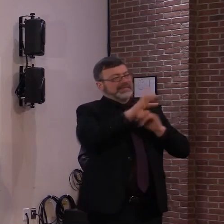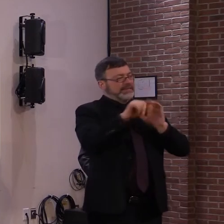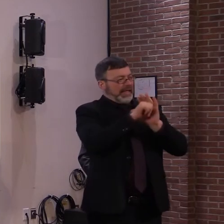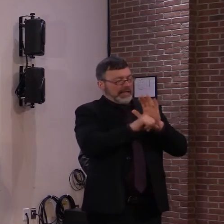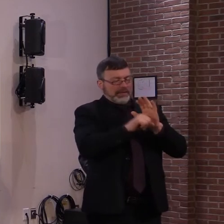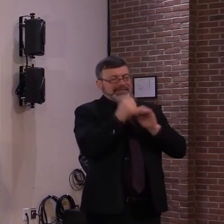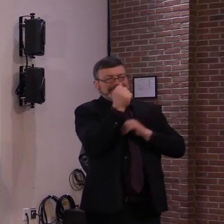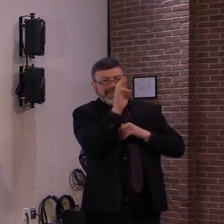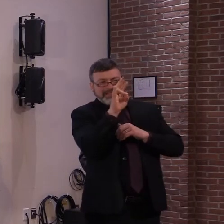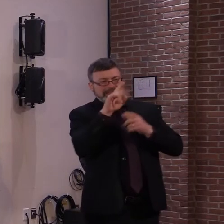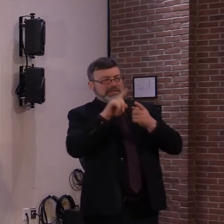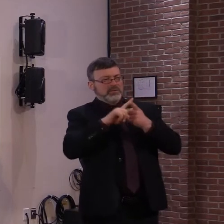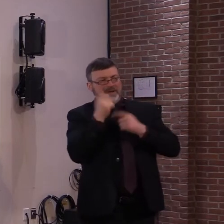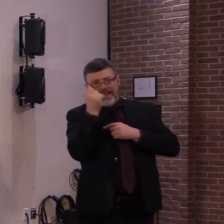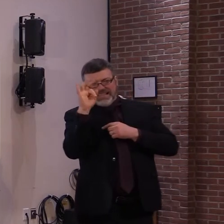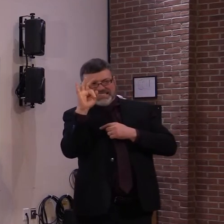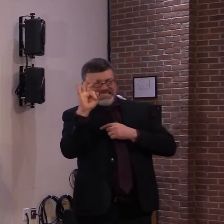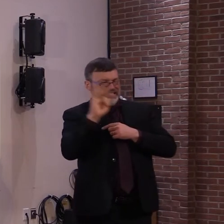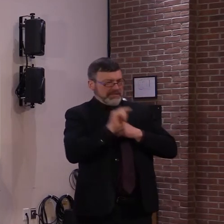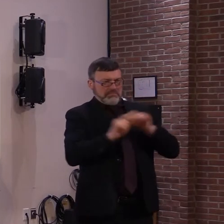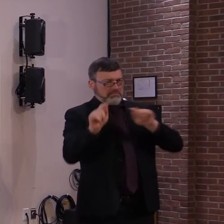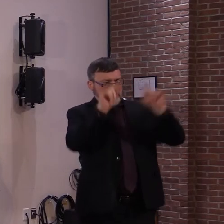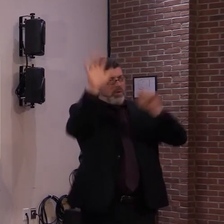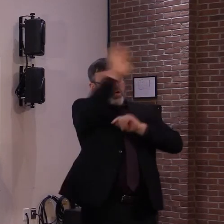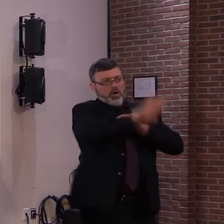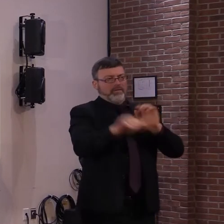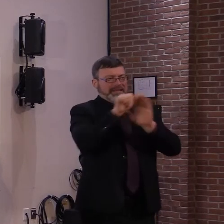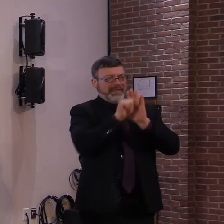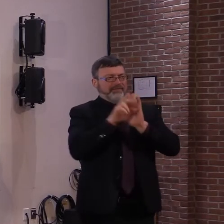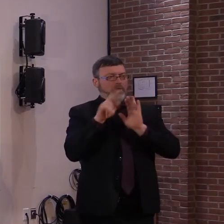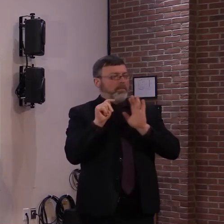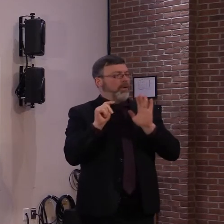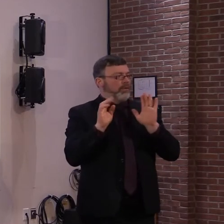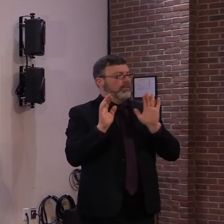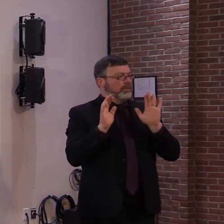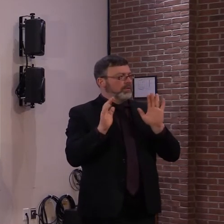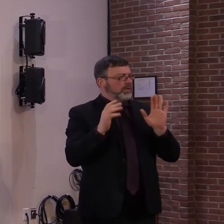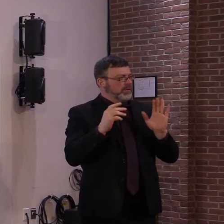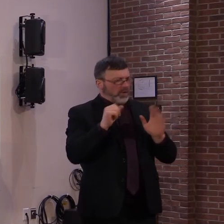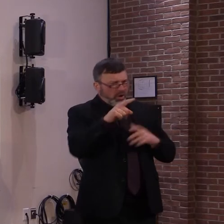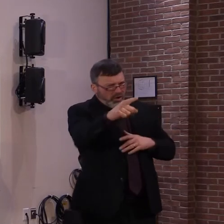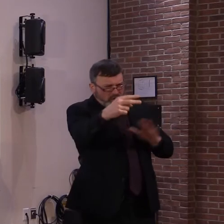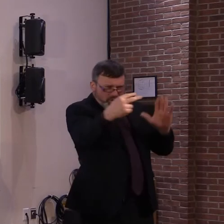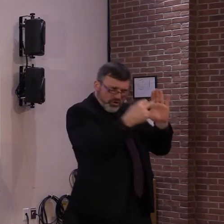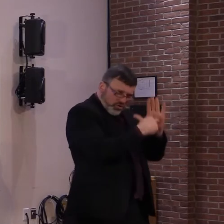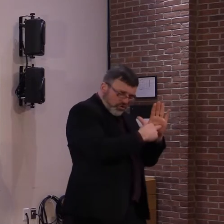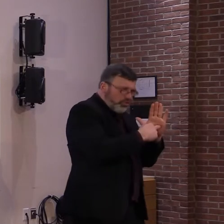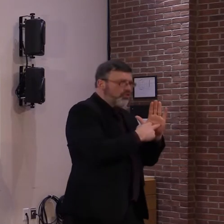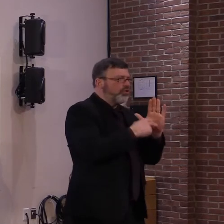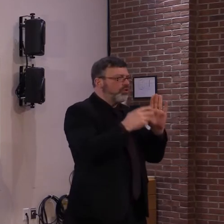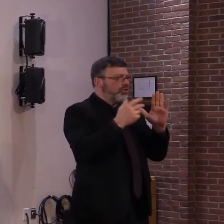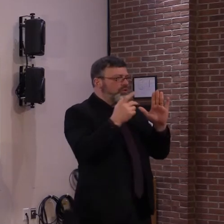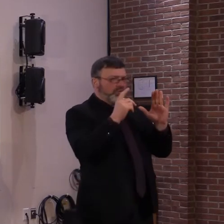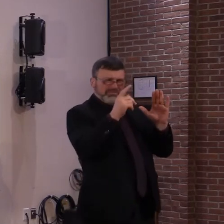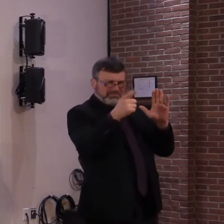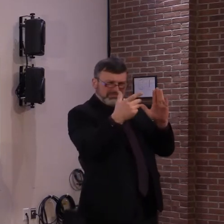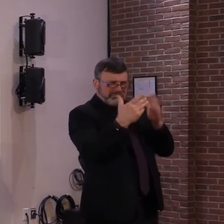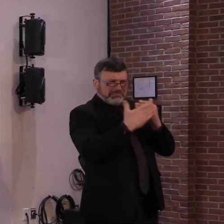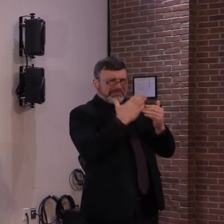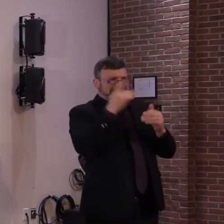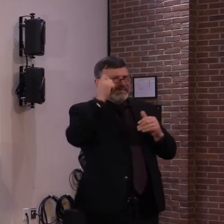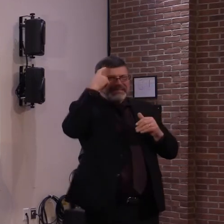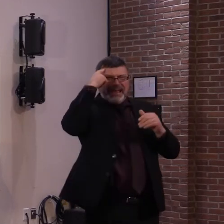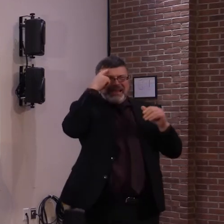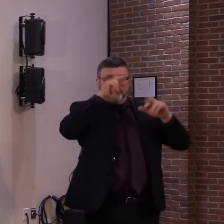test scheduled. Uh, so please, uh, if you can get your viewers or your readers, uh, to go to the, the health department